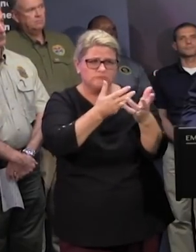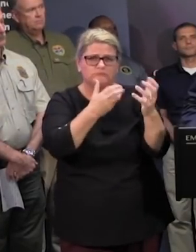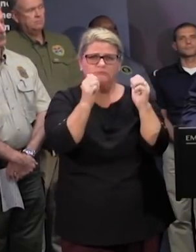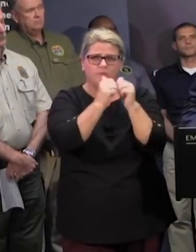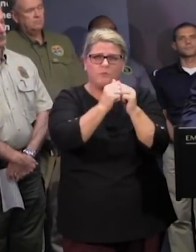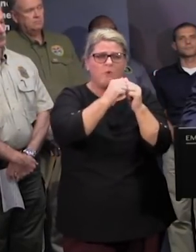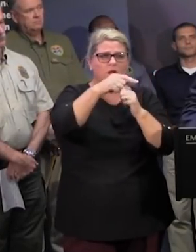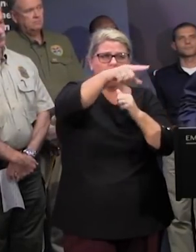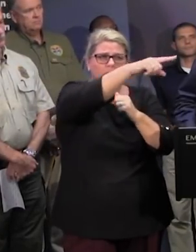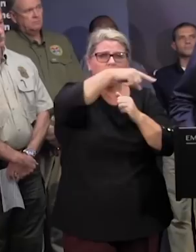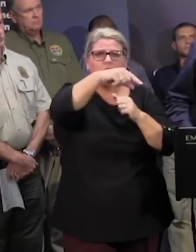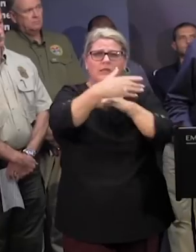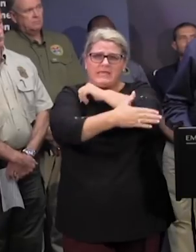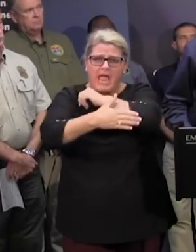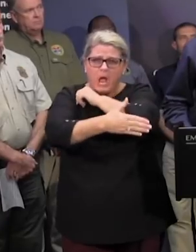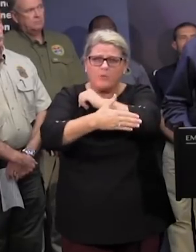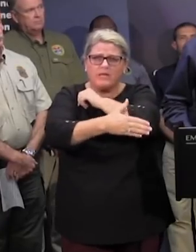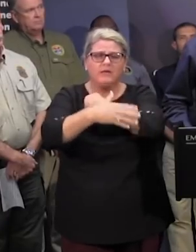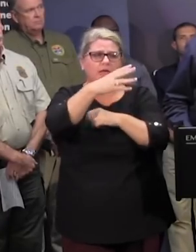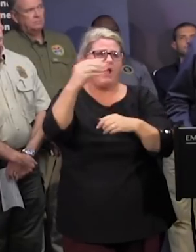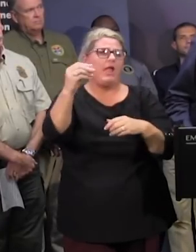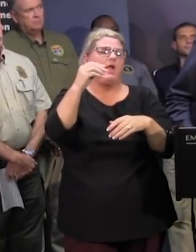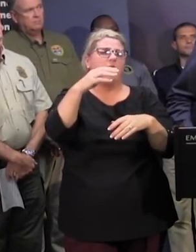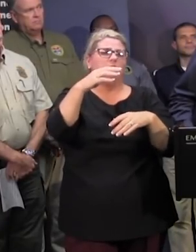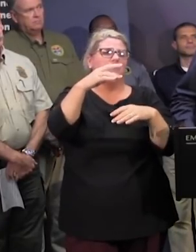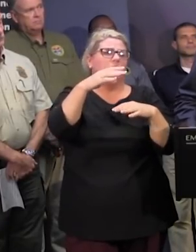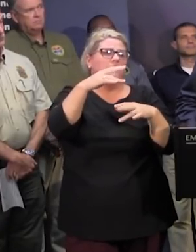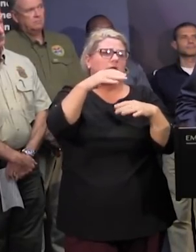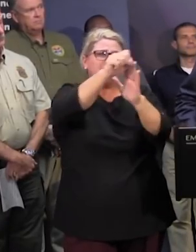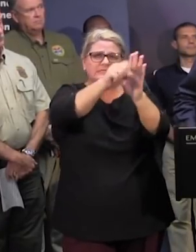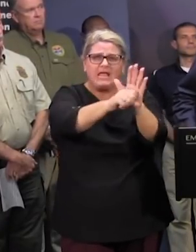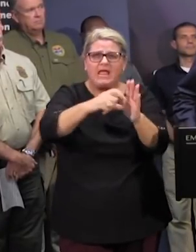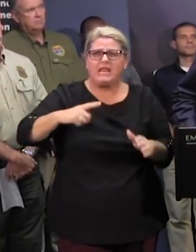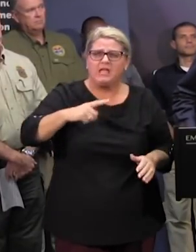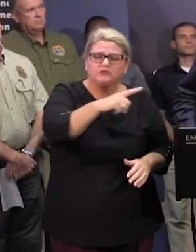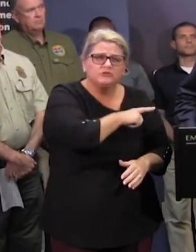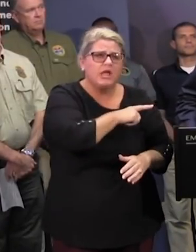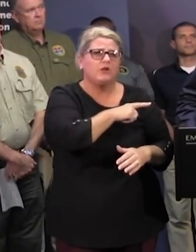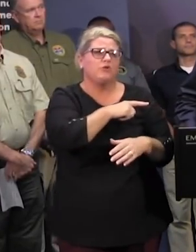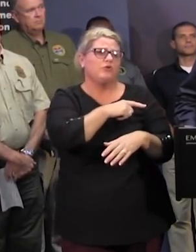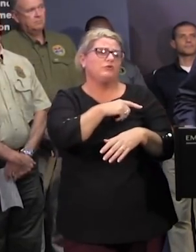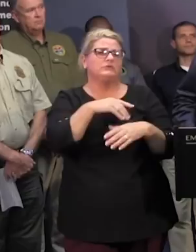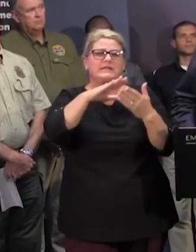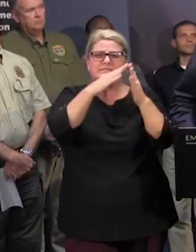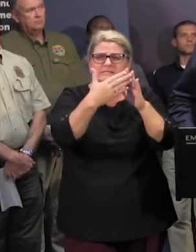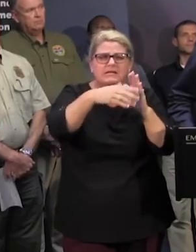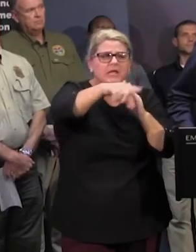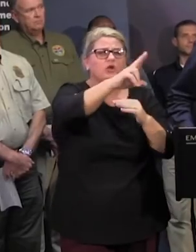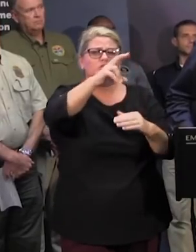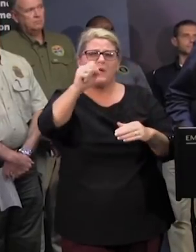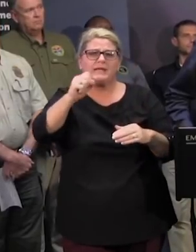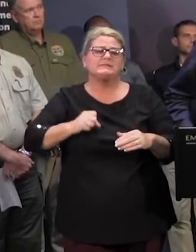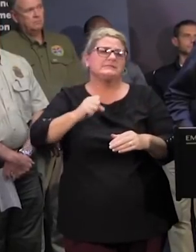municipal and county officials at every level as well as state legislators as well as our u.s senators